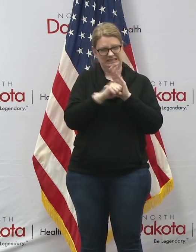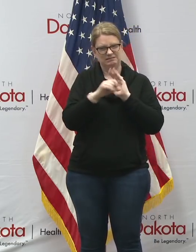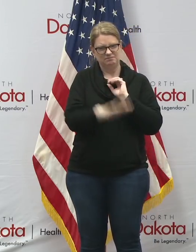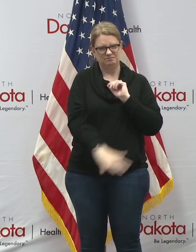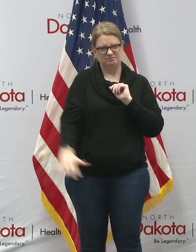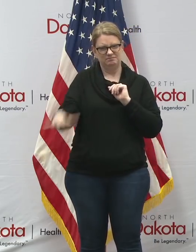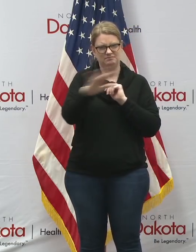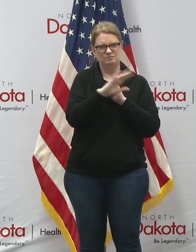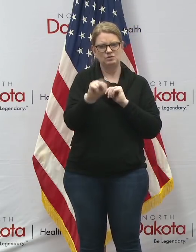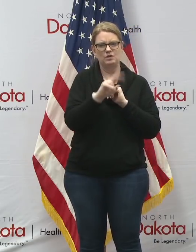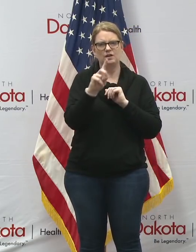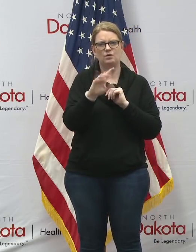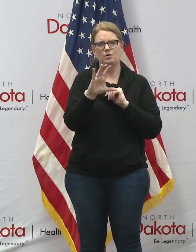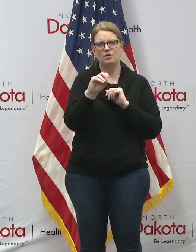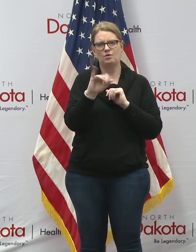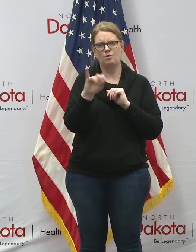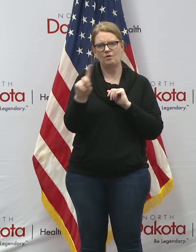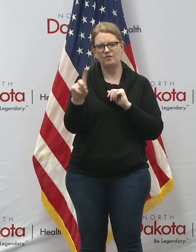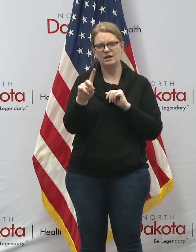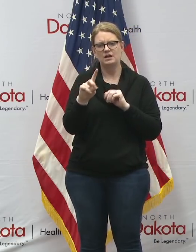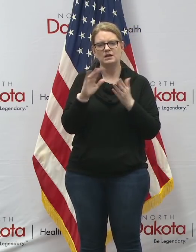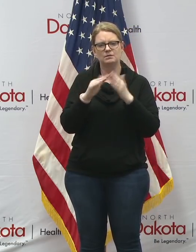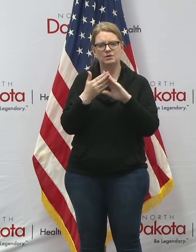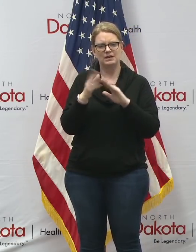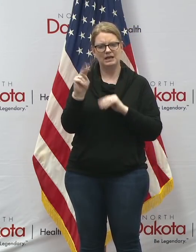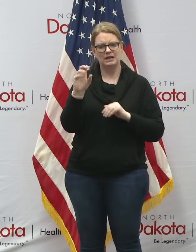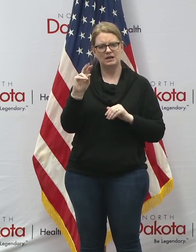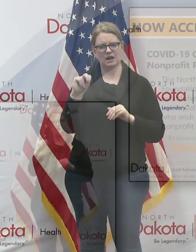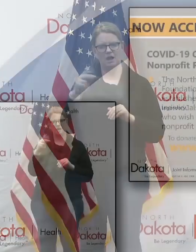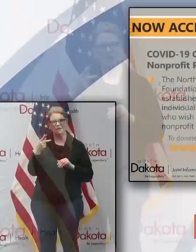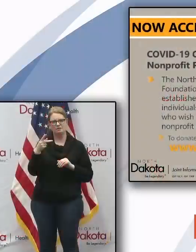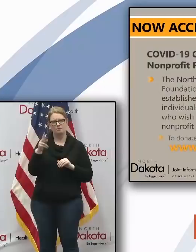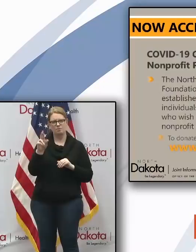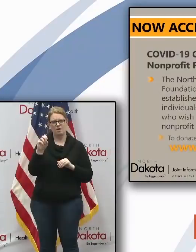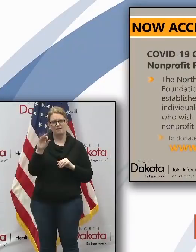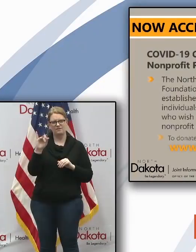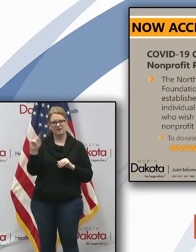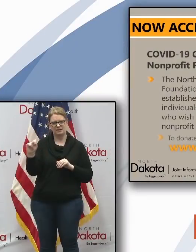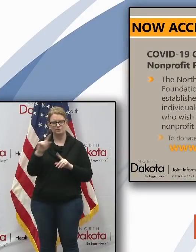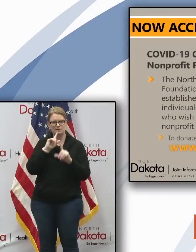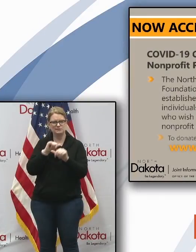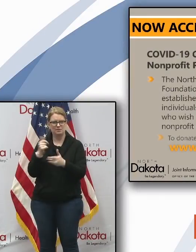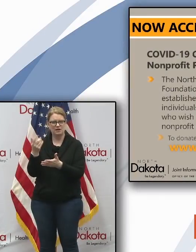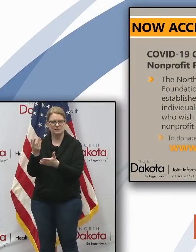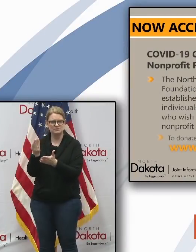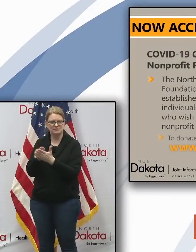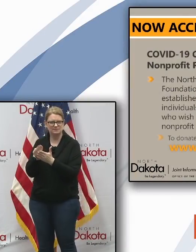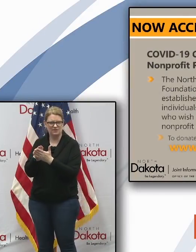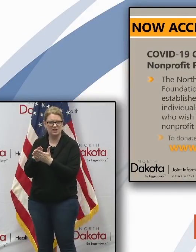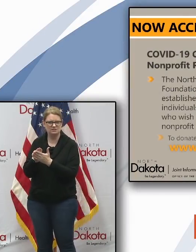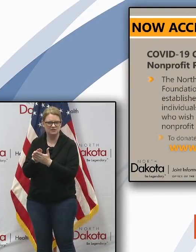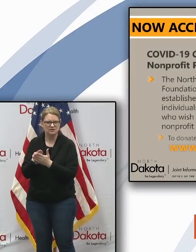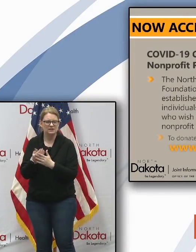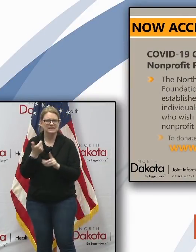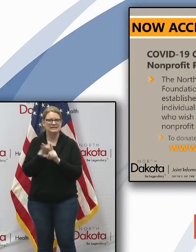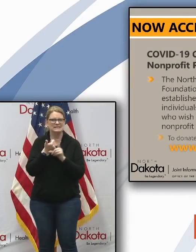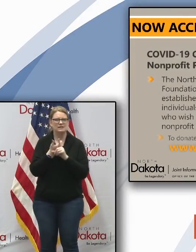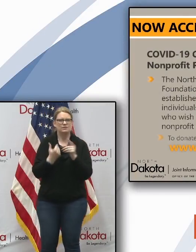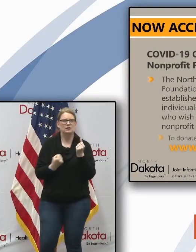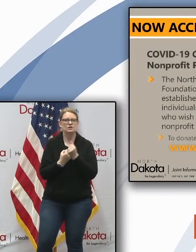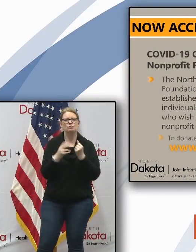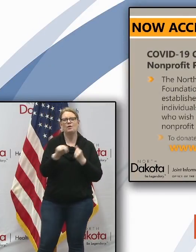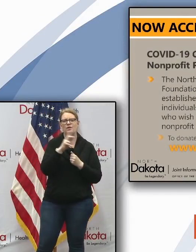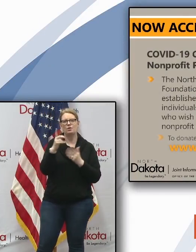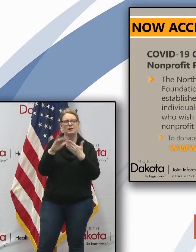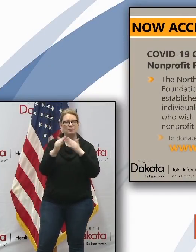north dakota covid19 community and non-profit response fund which will be hosted by the north dakota community foundation another highly trusted